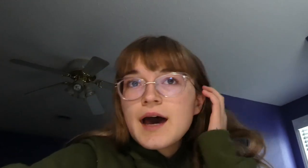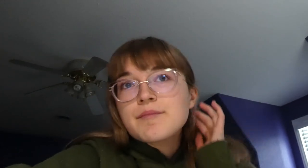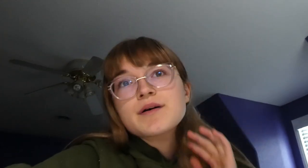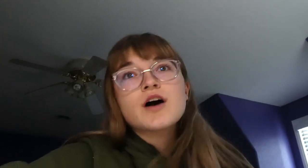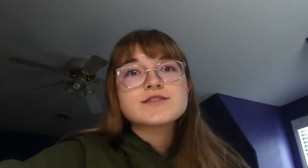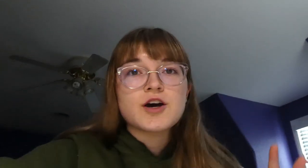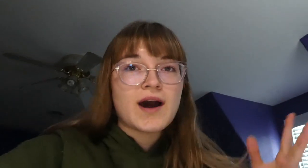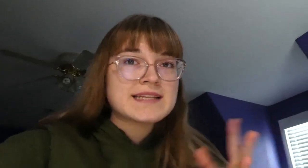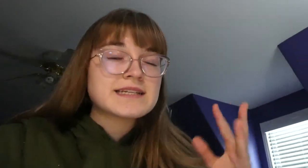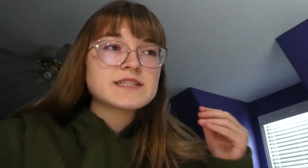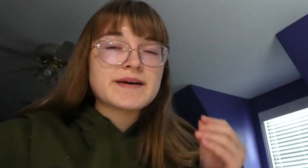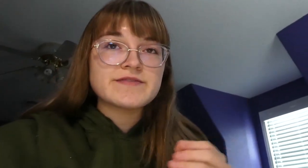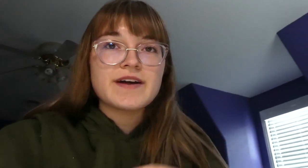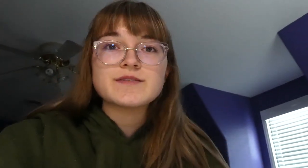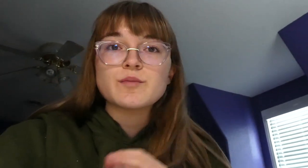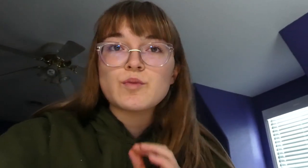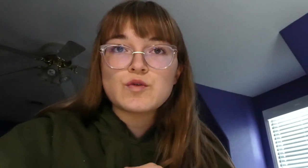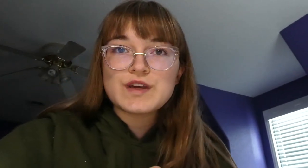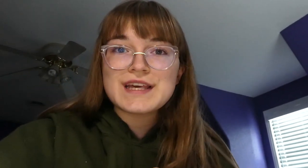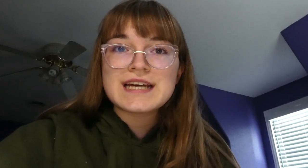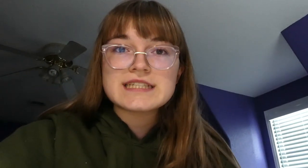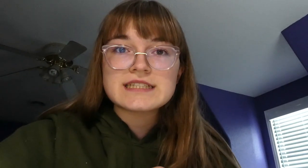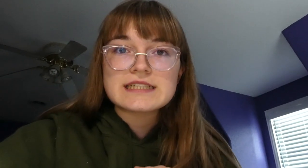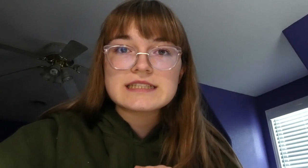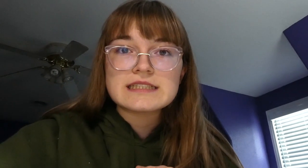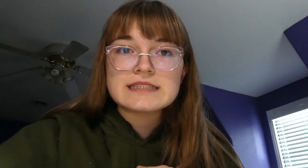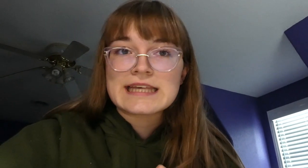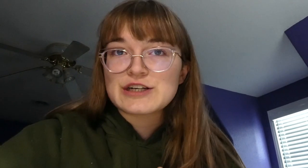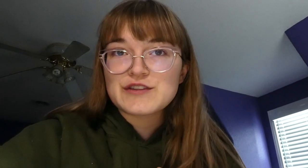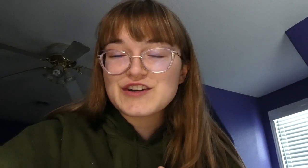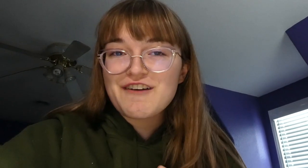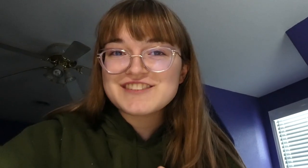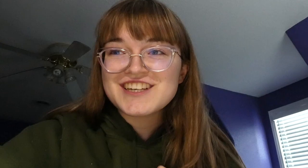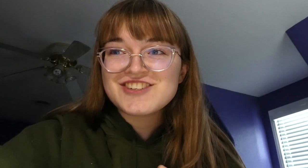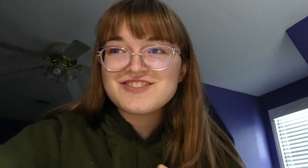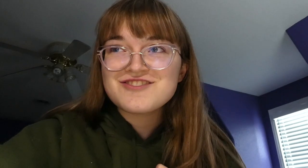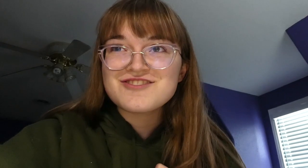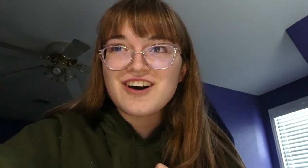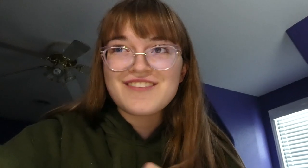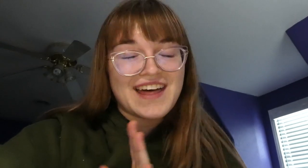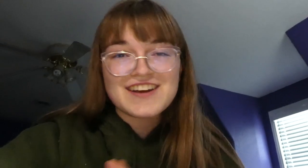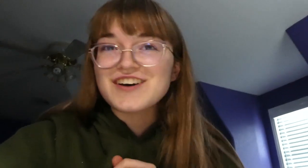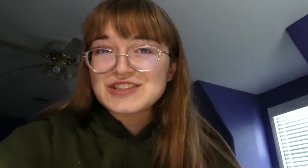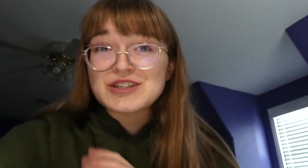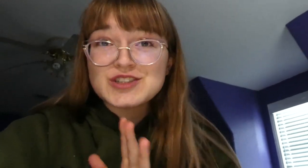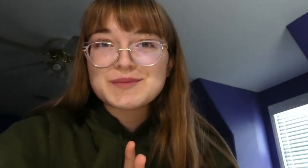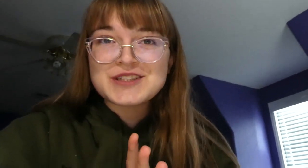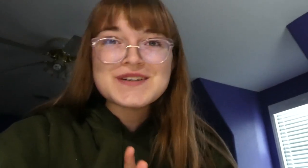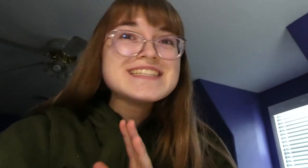but also I didn't specify it was a movie until later in the conversation, so that could also contribute to it.